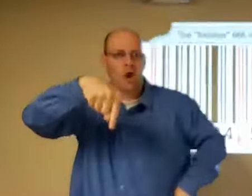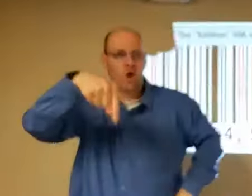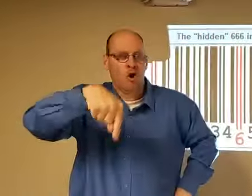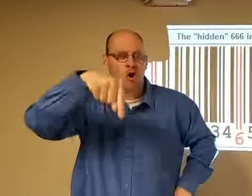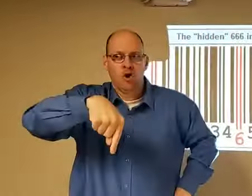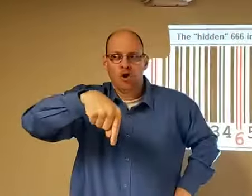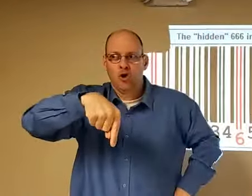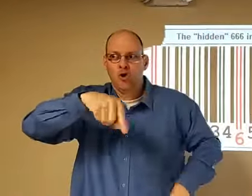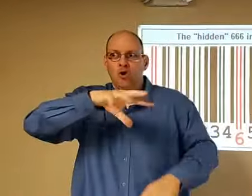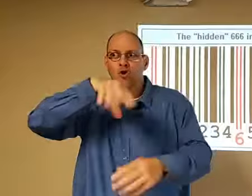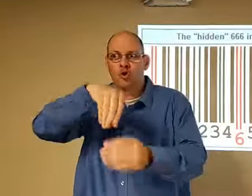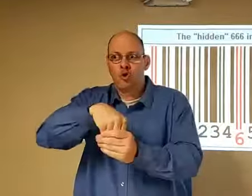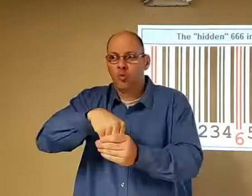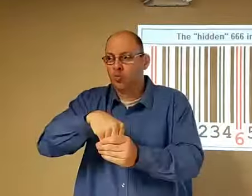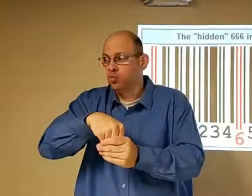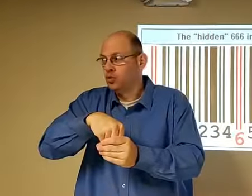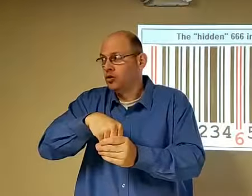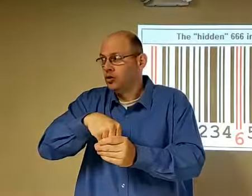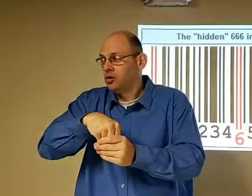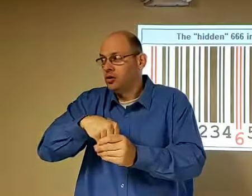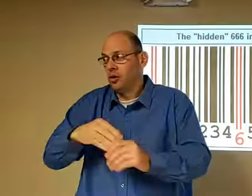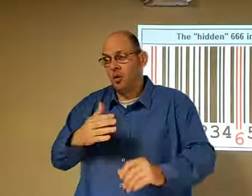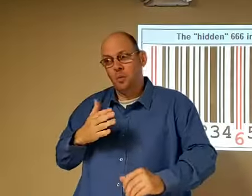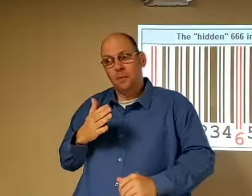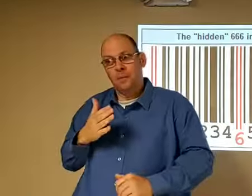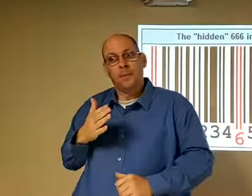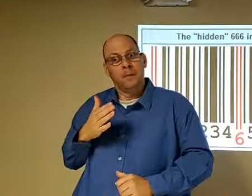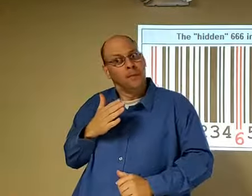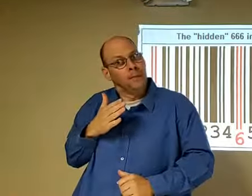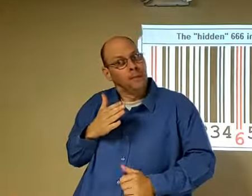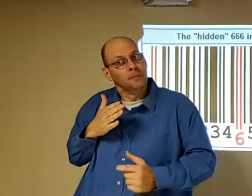so the question is is this how it's going to be